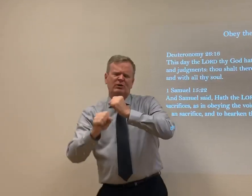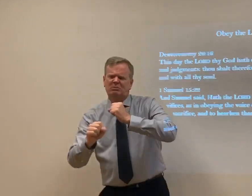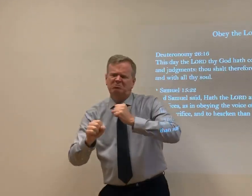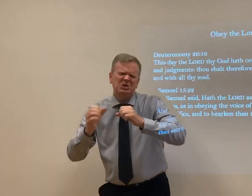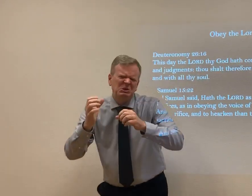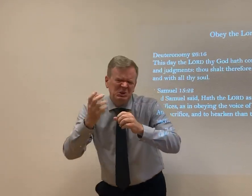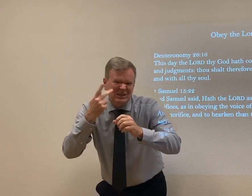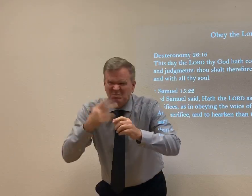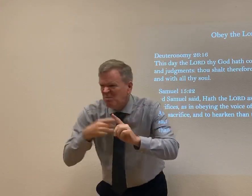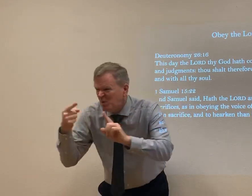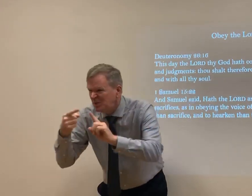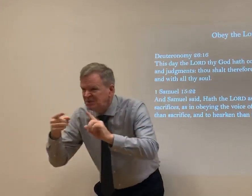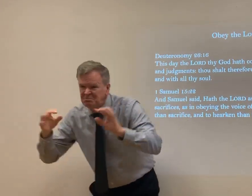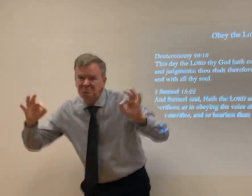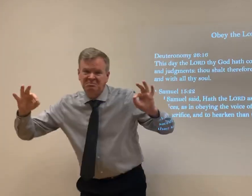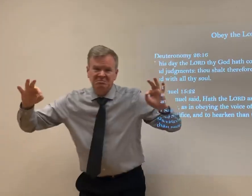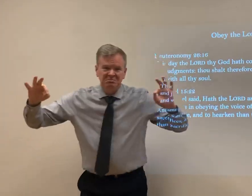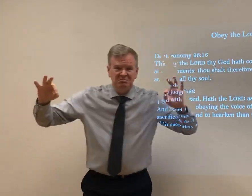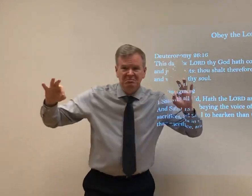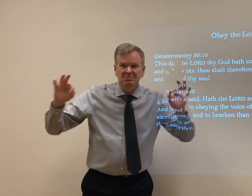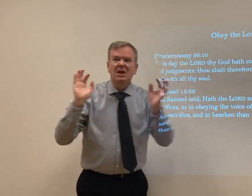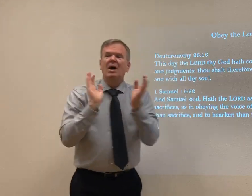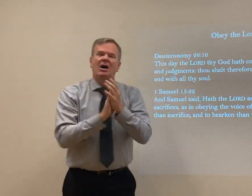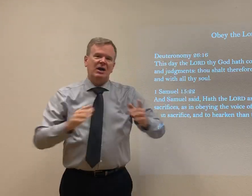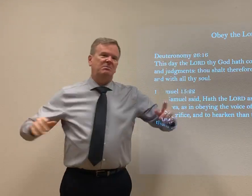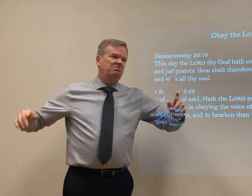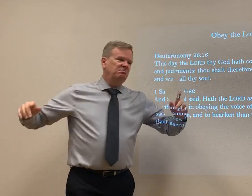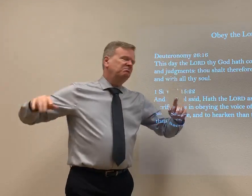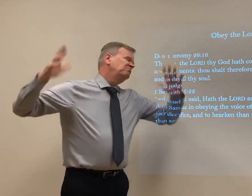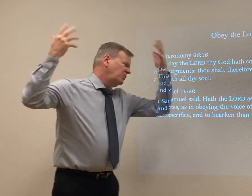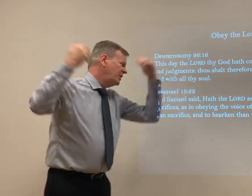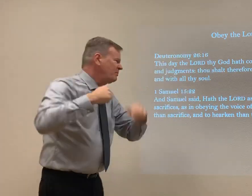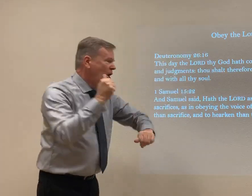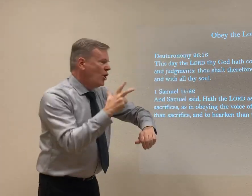I know I'm pulling this. You see my point, right? I'm stretching this out a little bit, but you see my point.